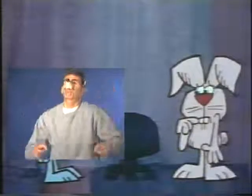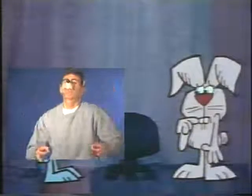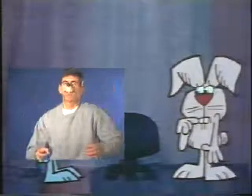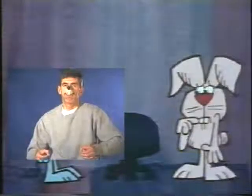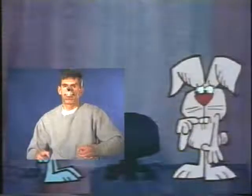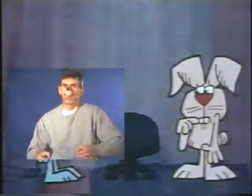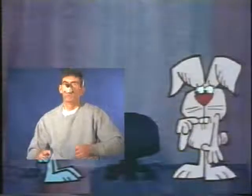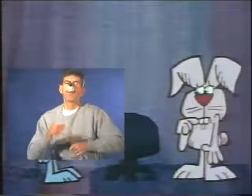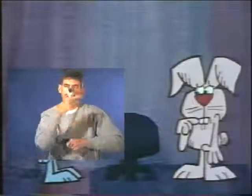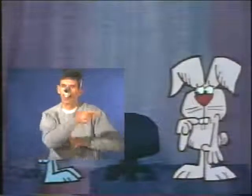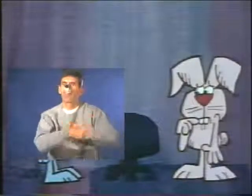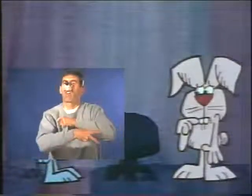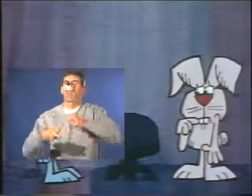I'm sure he's a thief.